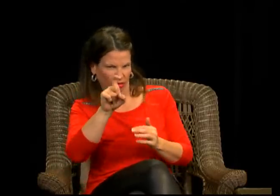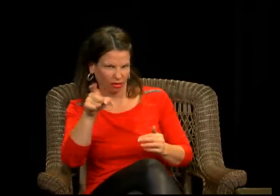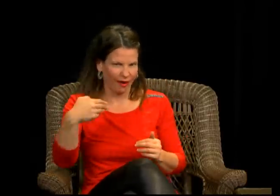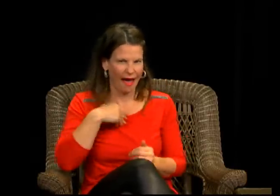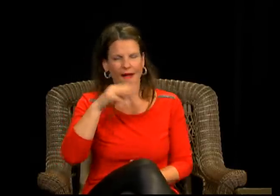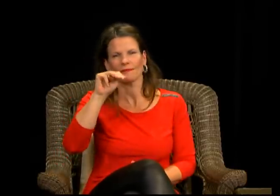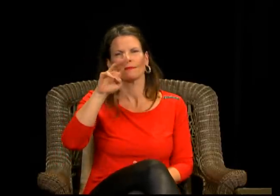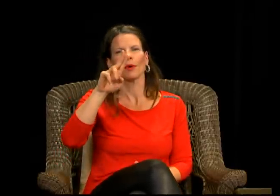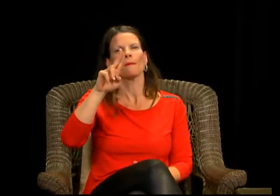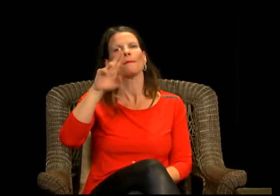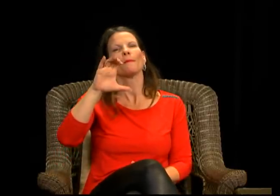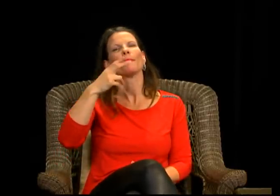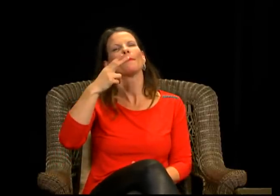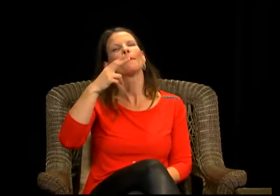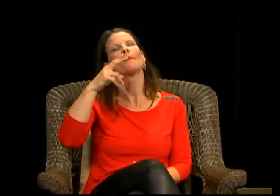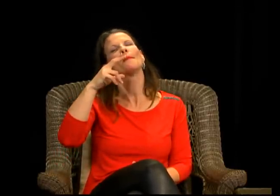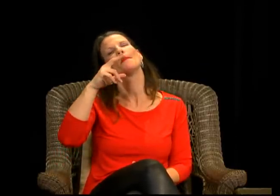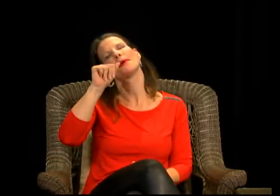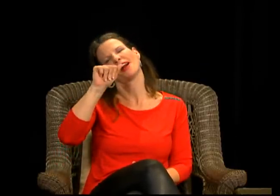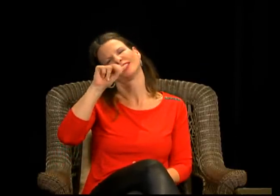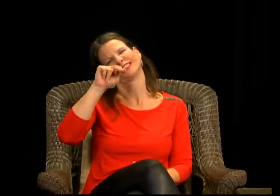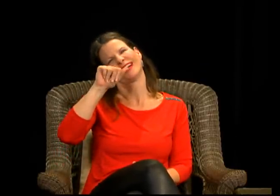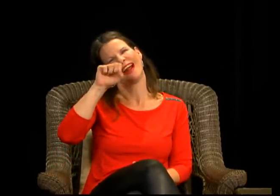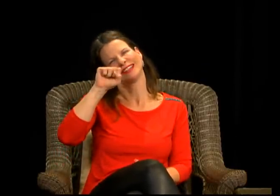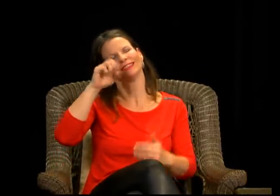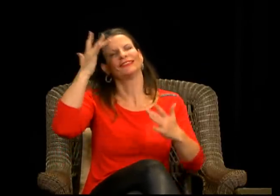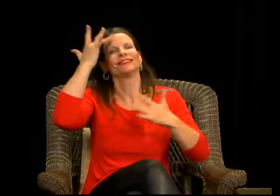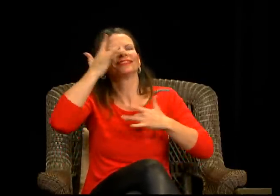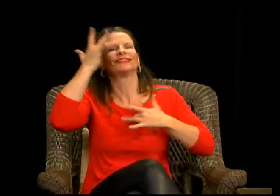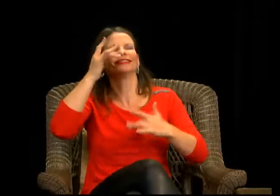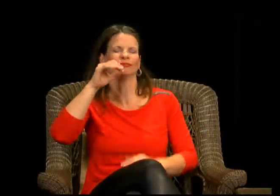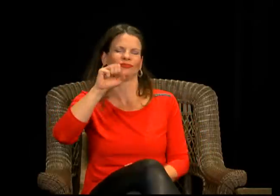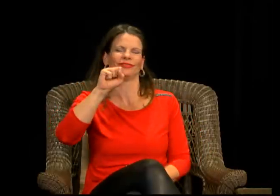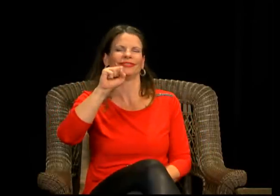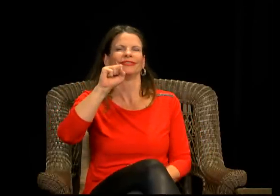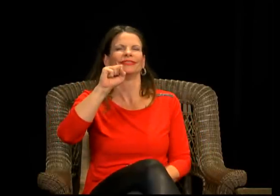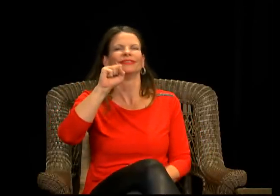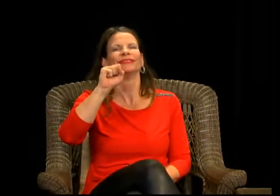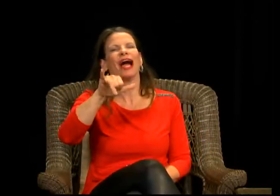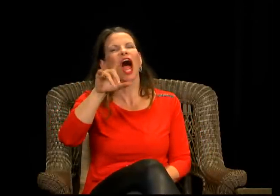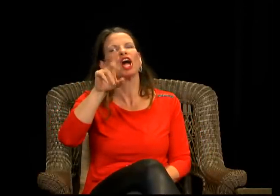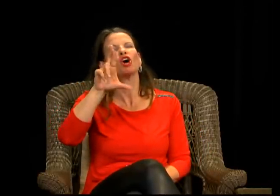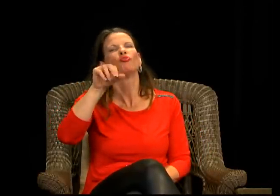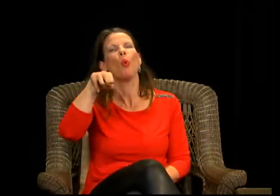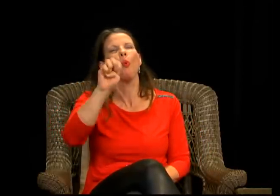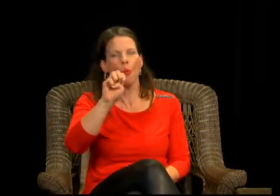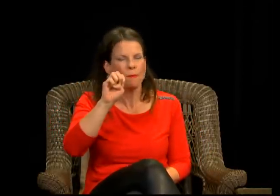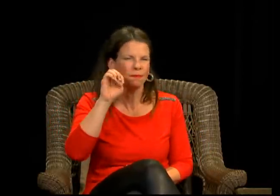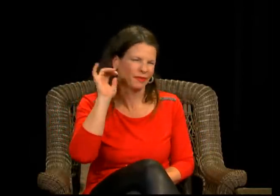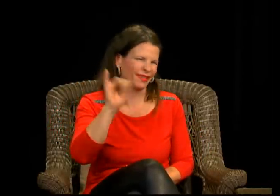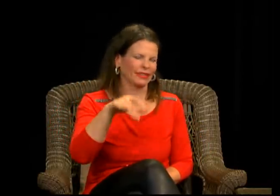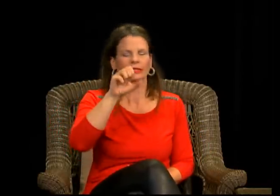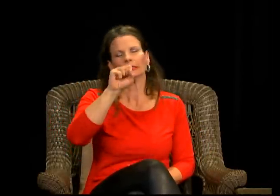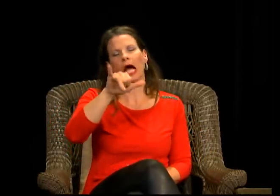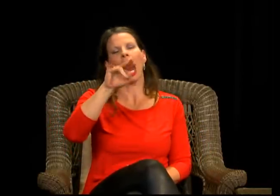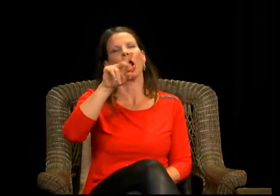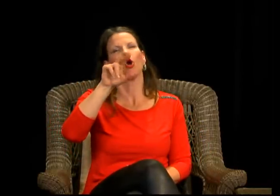other uh ladies on the show have suspected that she might